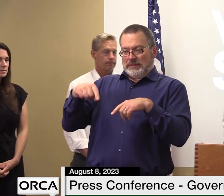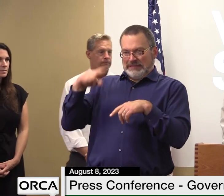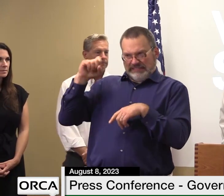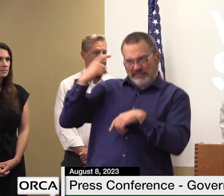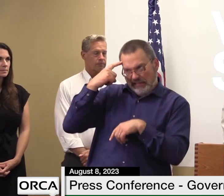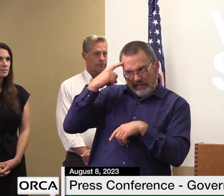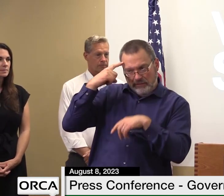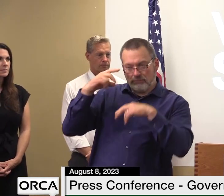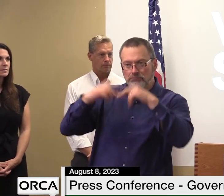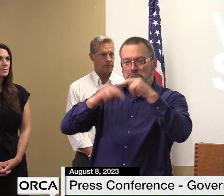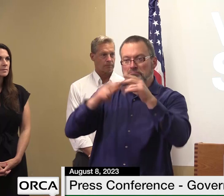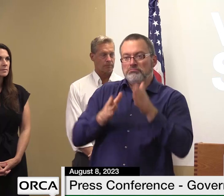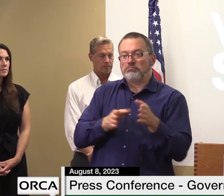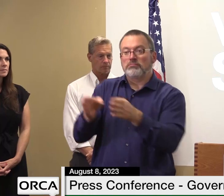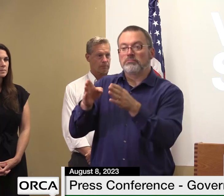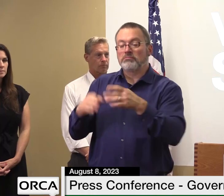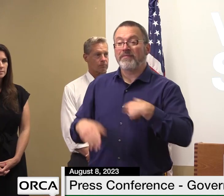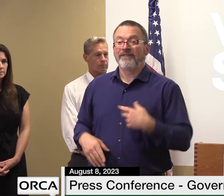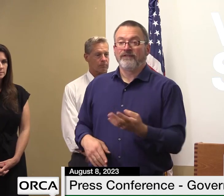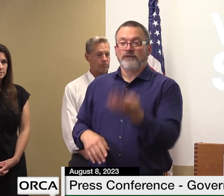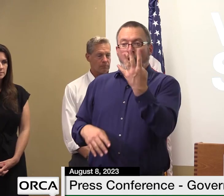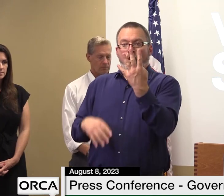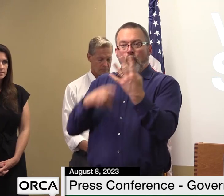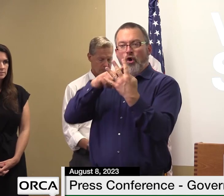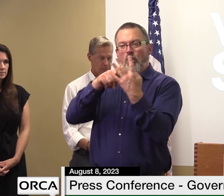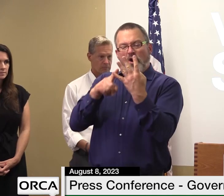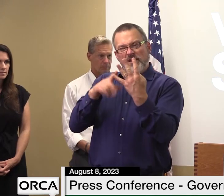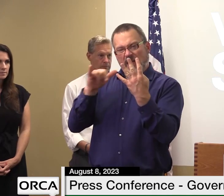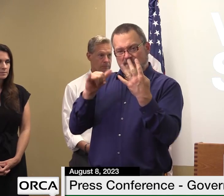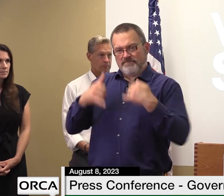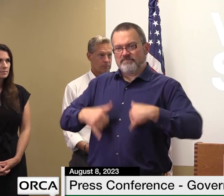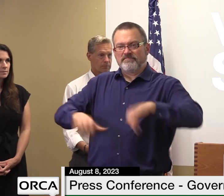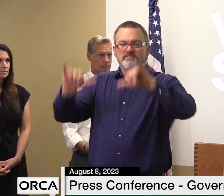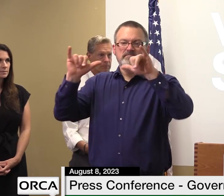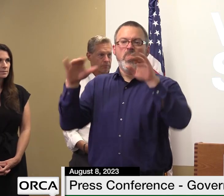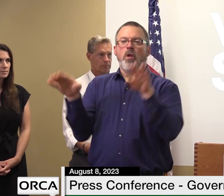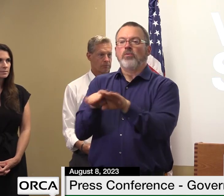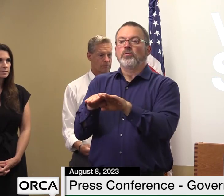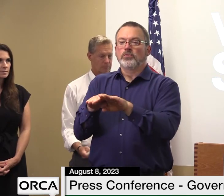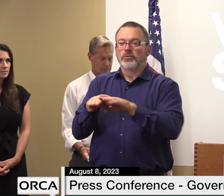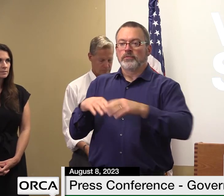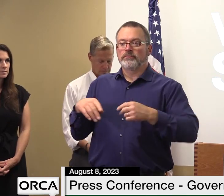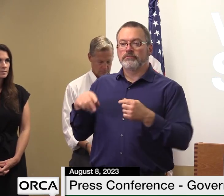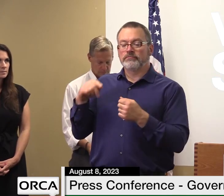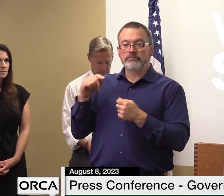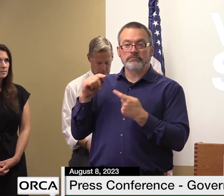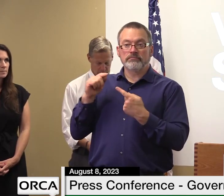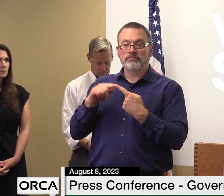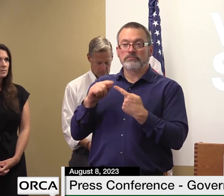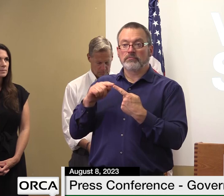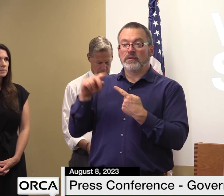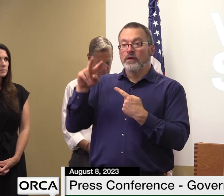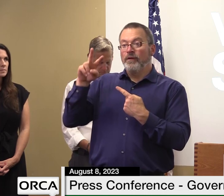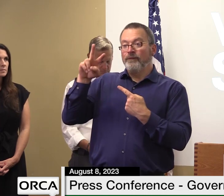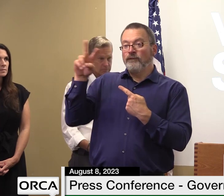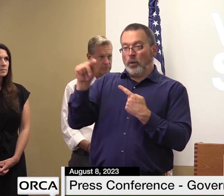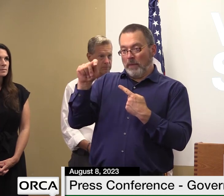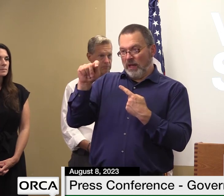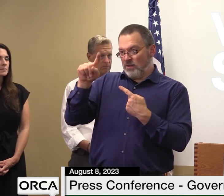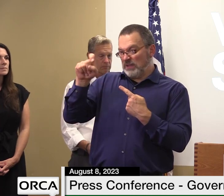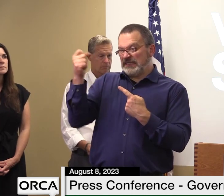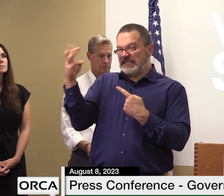today four roads remain fully closed and those are vermont route 116